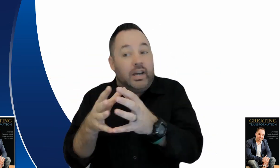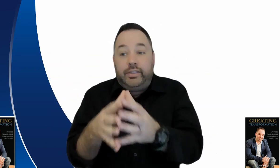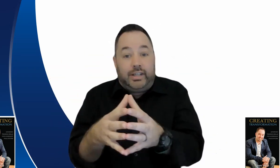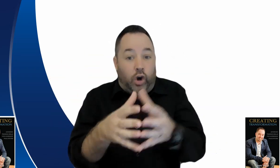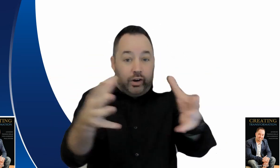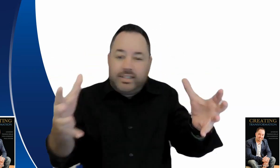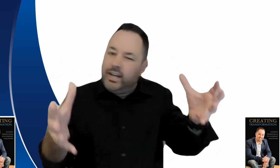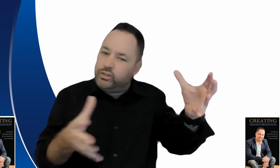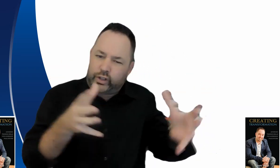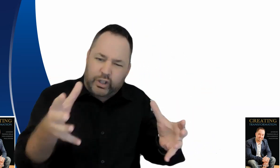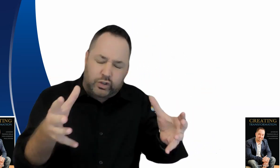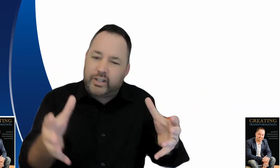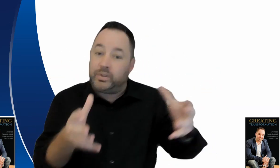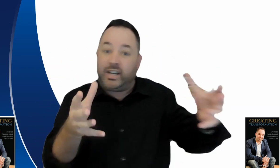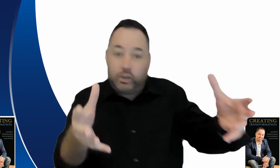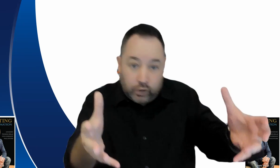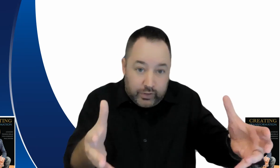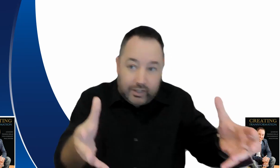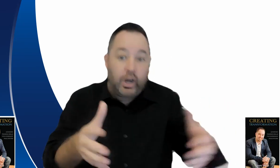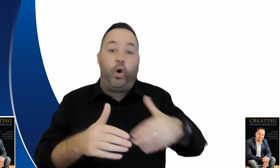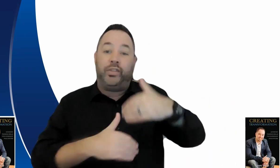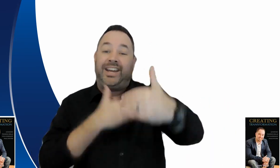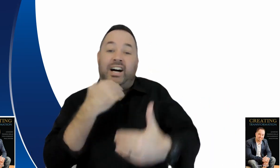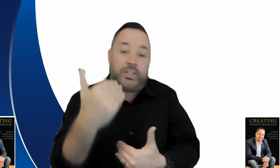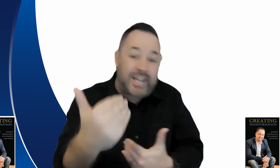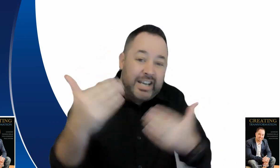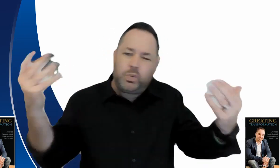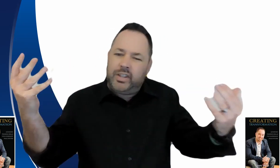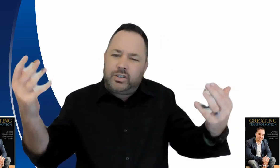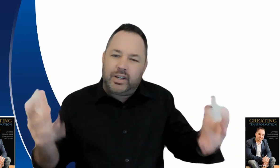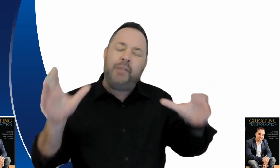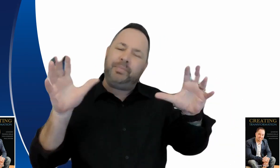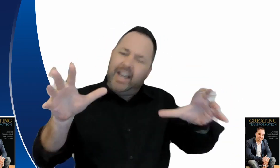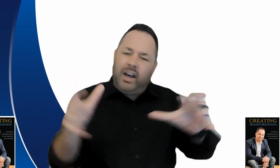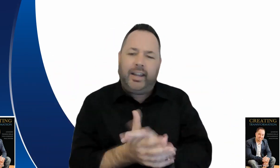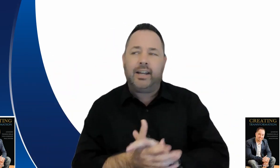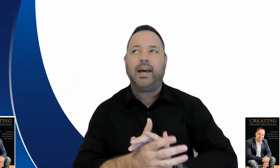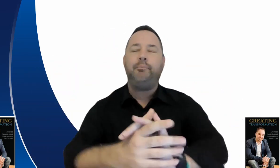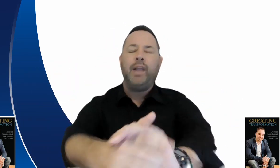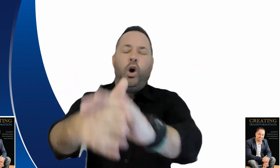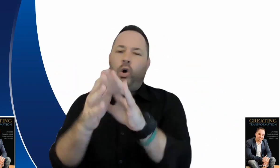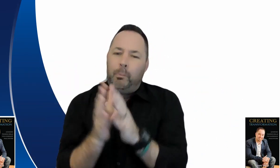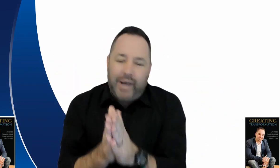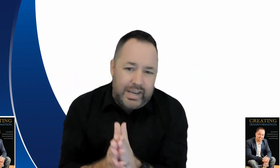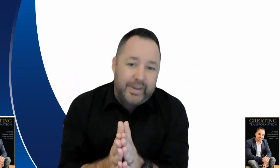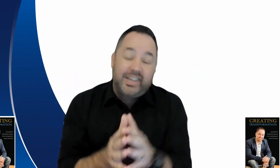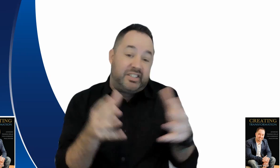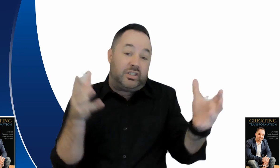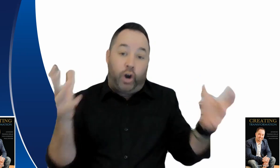context or the constraints where they can do things or they can't change what they're doing yeah i get that or maybe they just